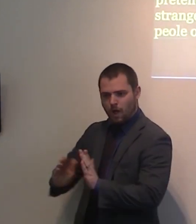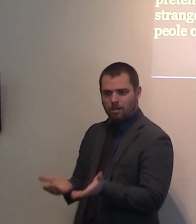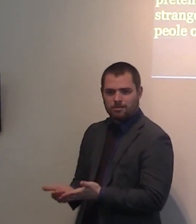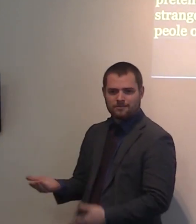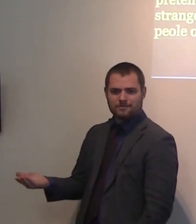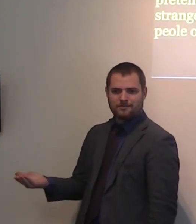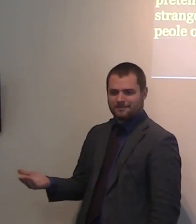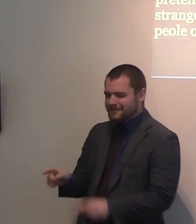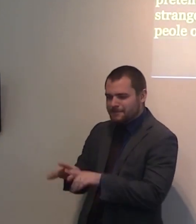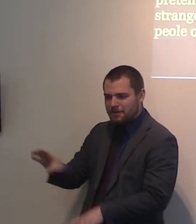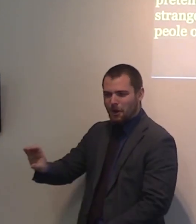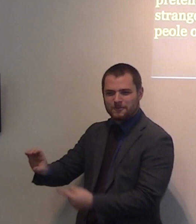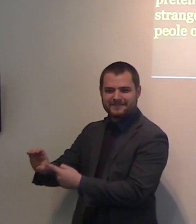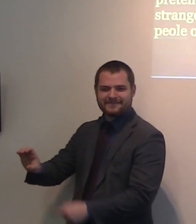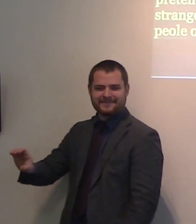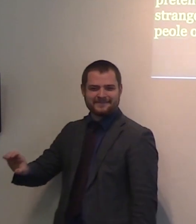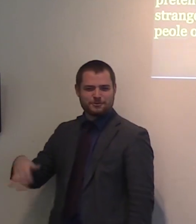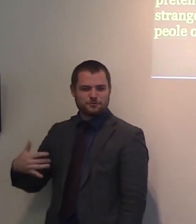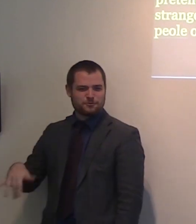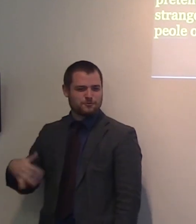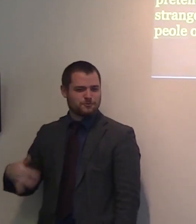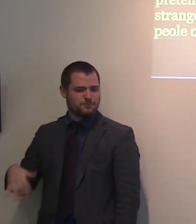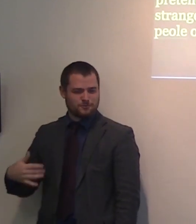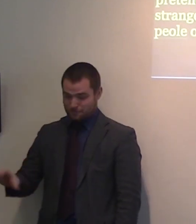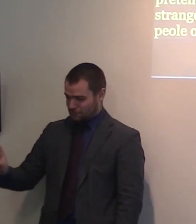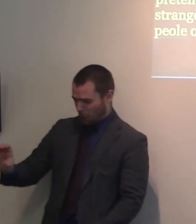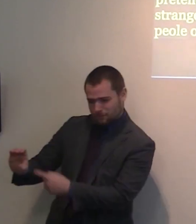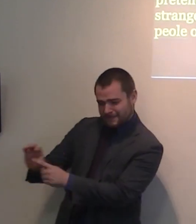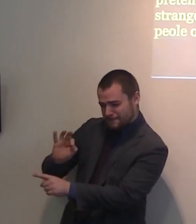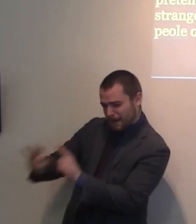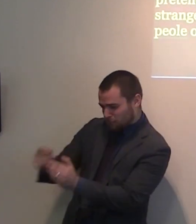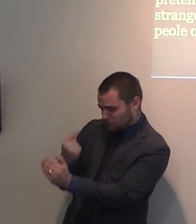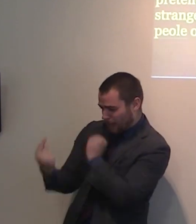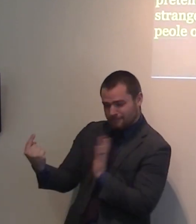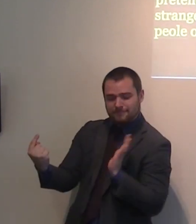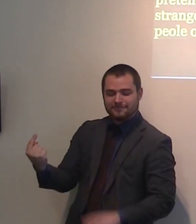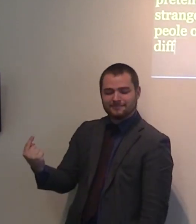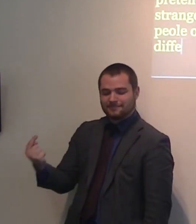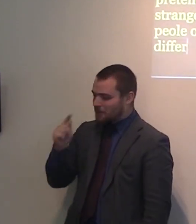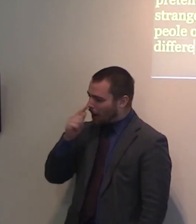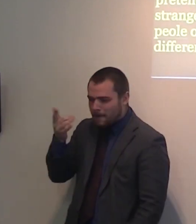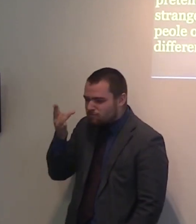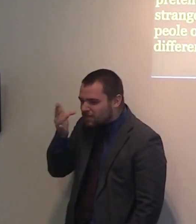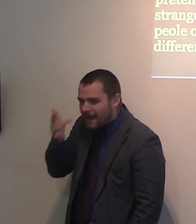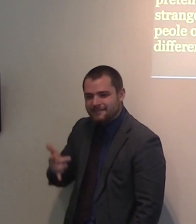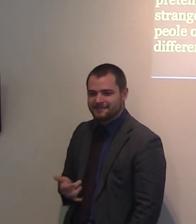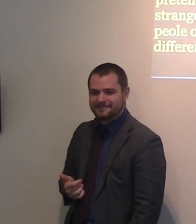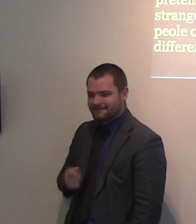salt is something different and we must keep that difference with the world. The 12th one.